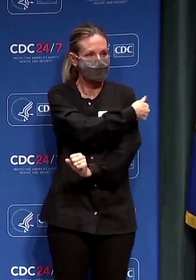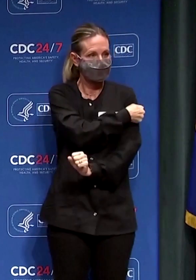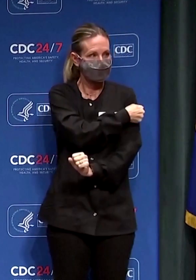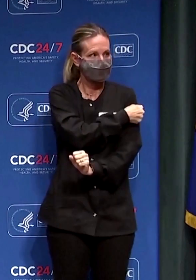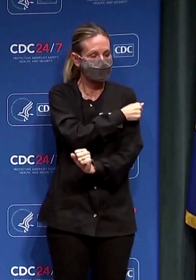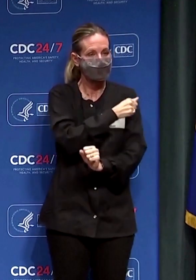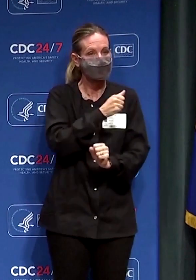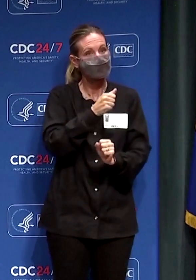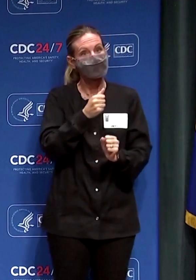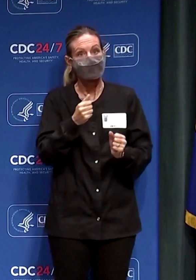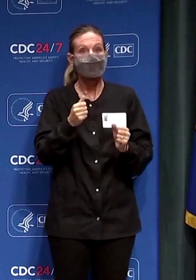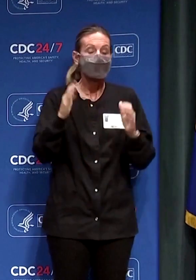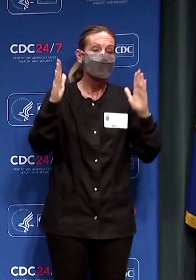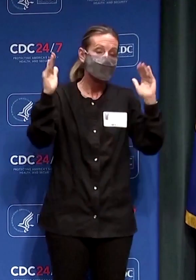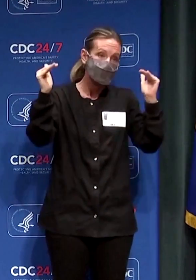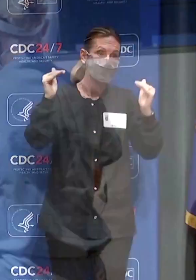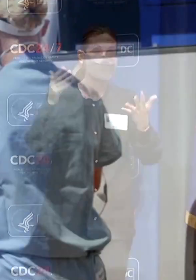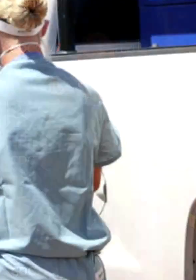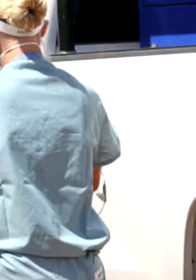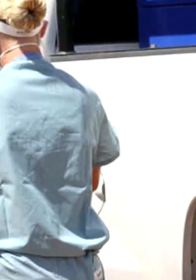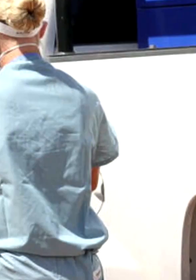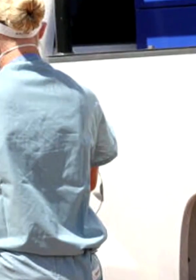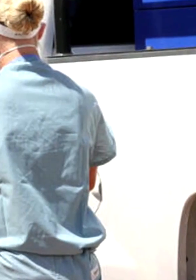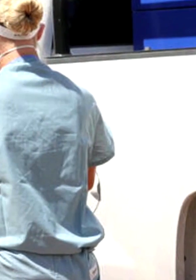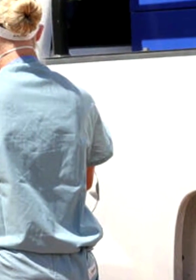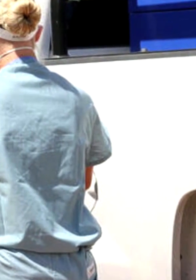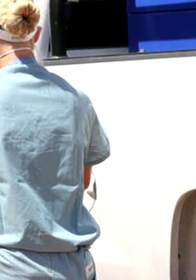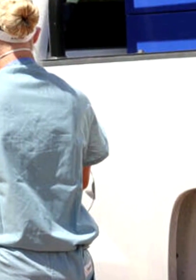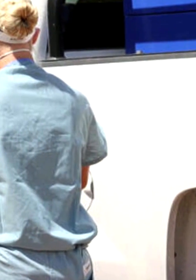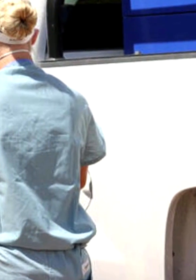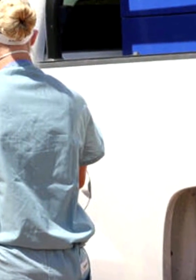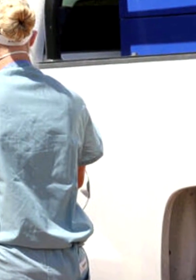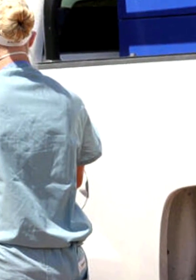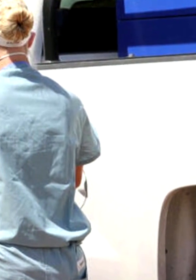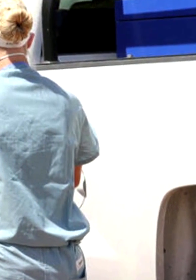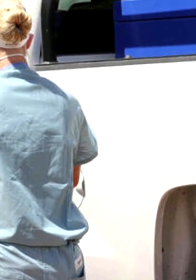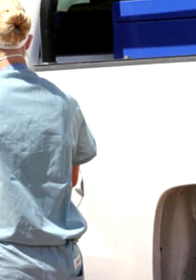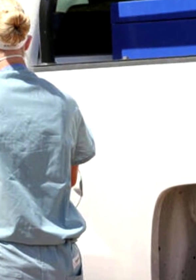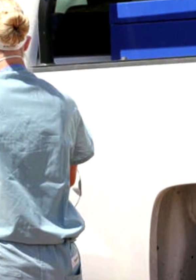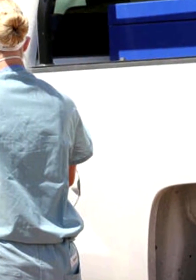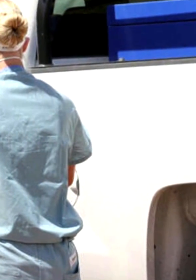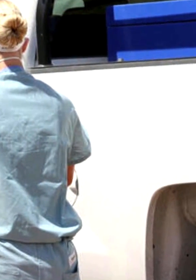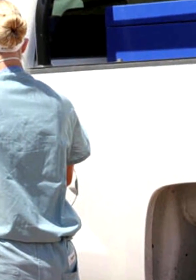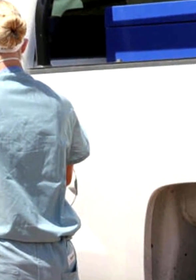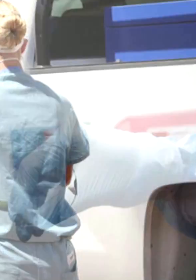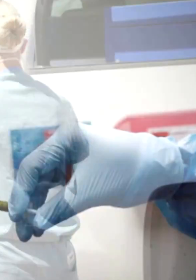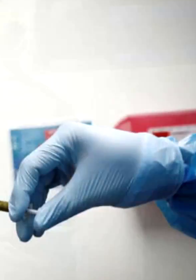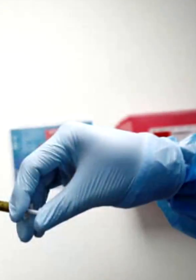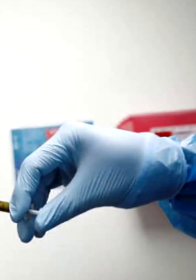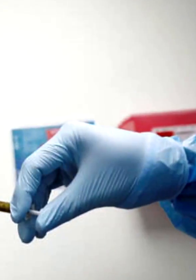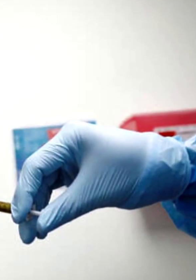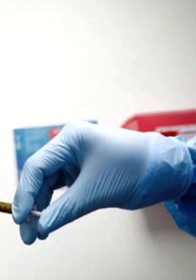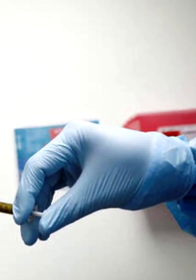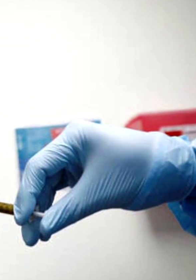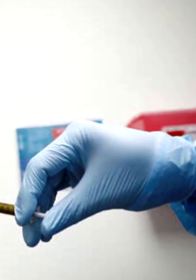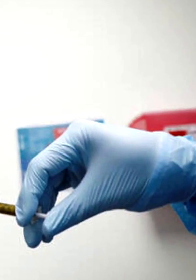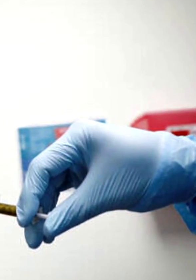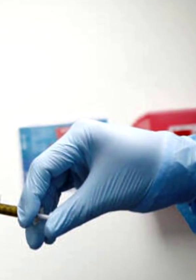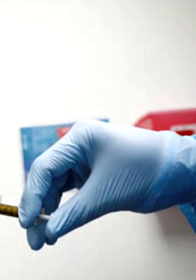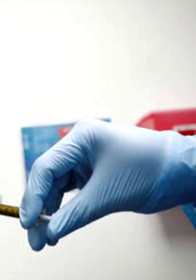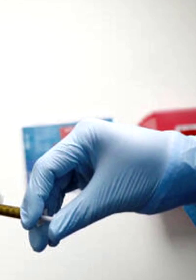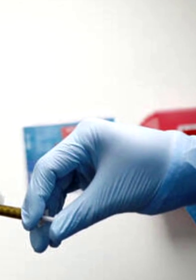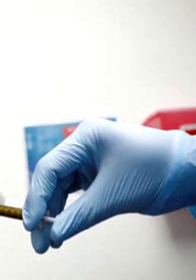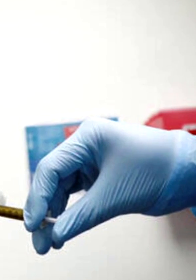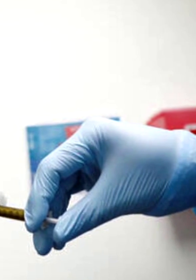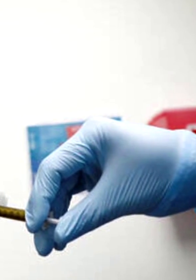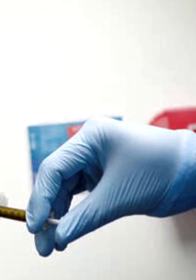or months azar said he expects all seniors health care workers and first responders will be able to receive a vaccine as